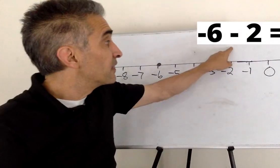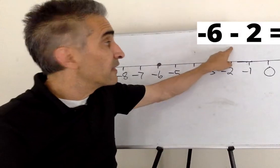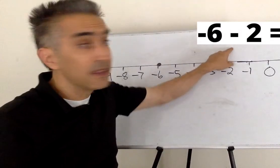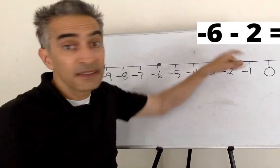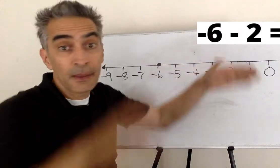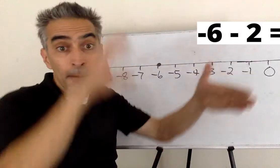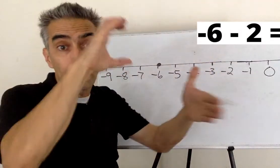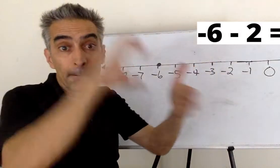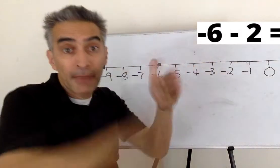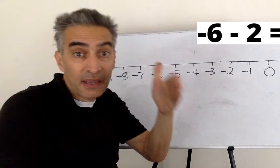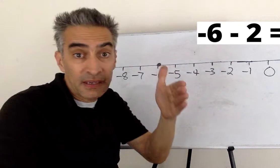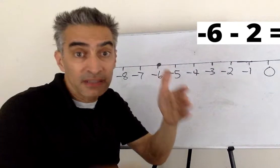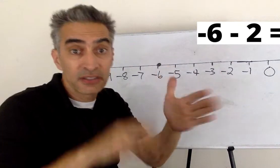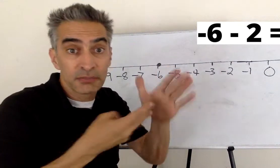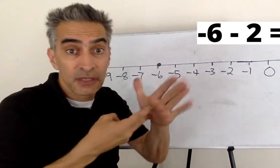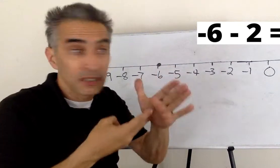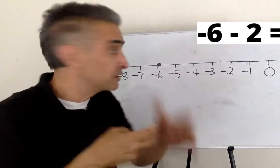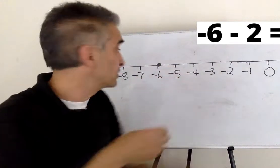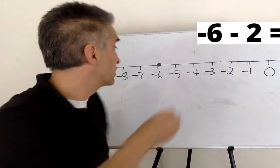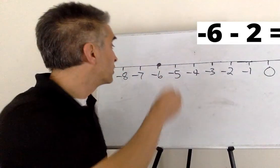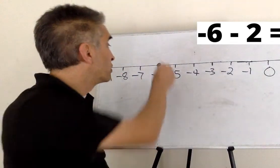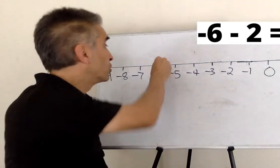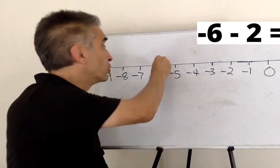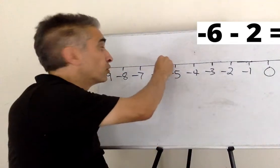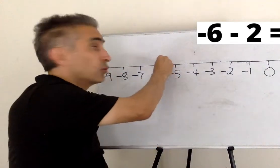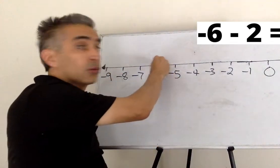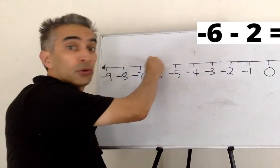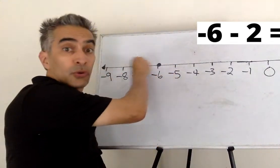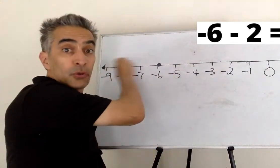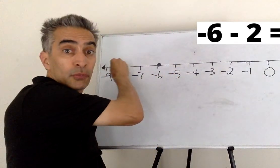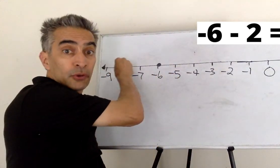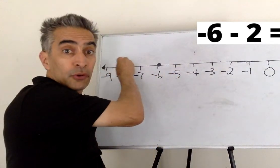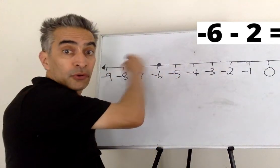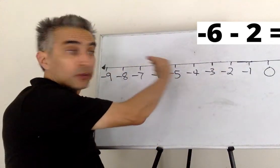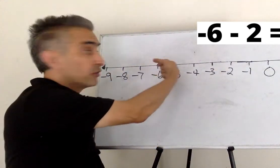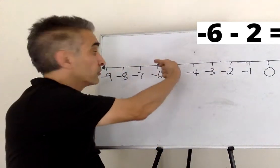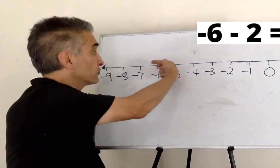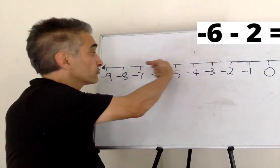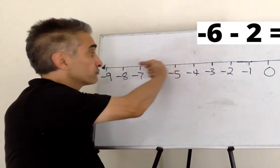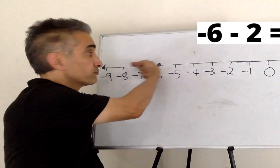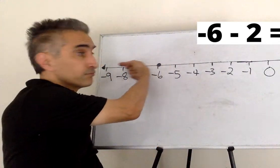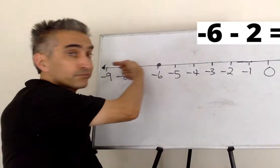This subtraction sign means move to the left.